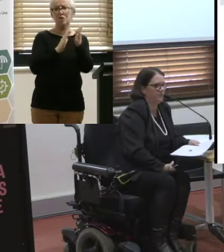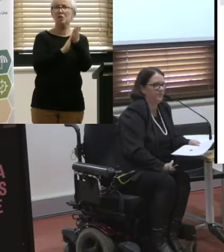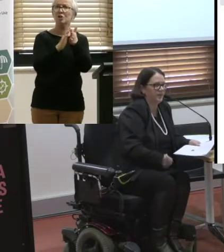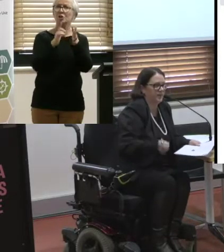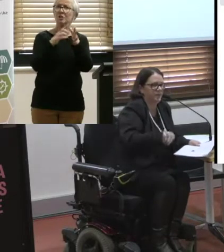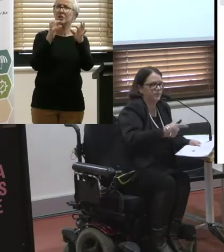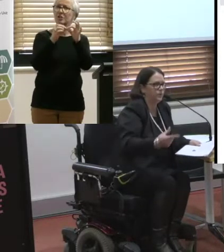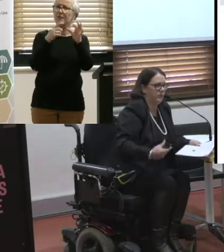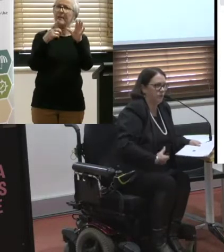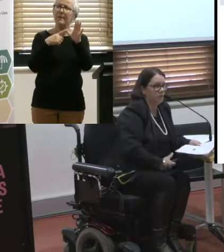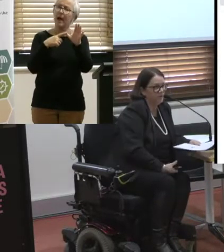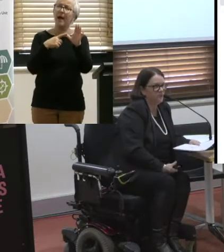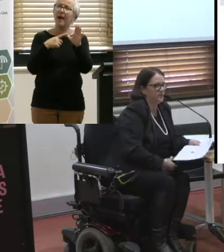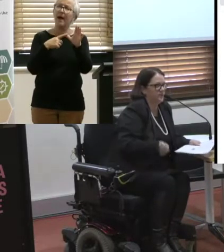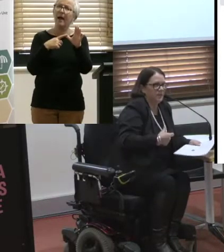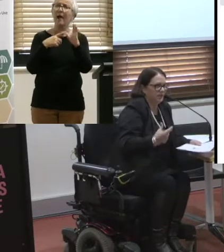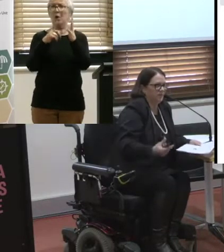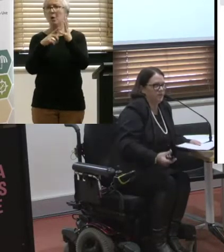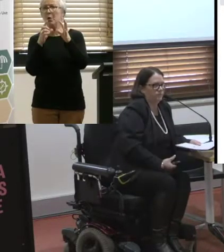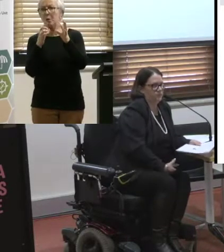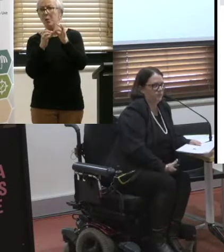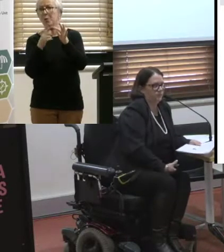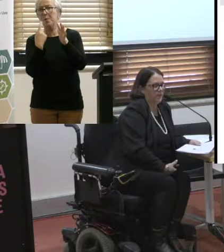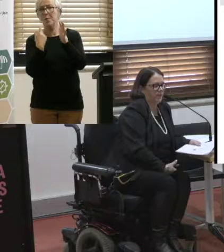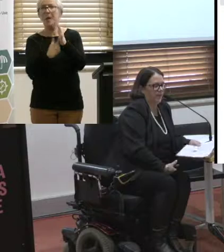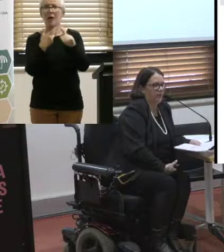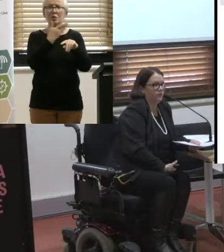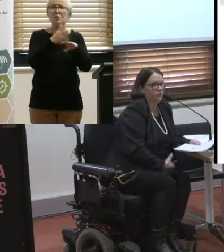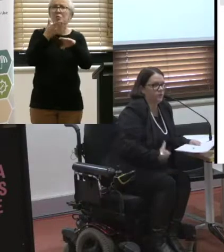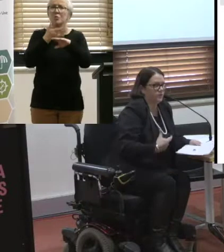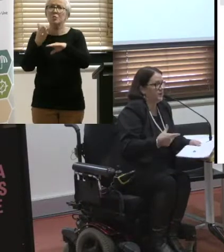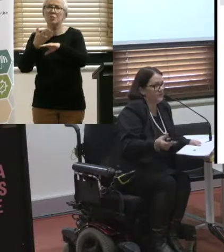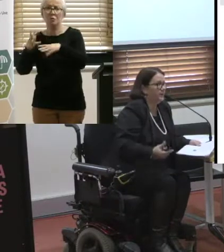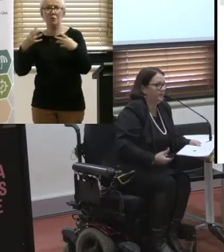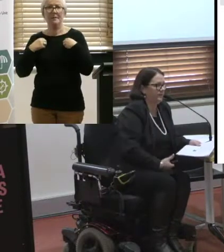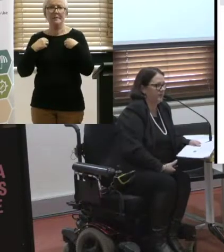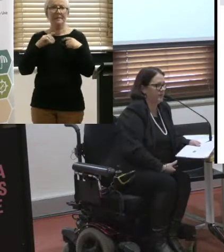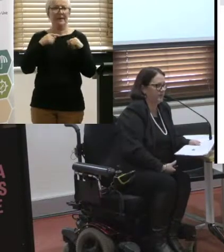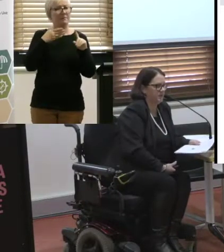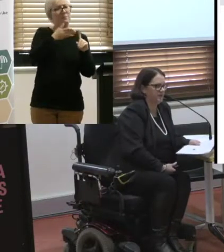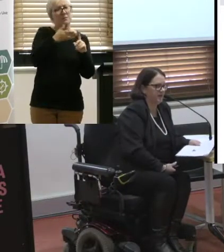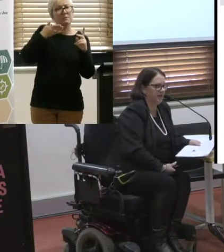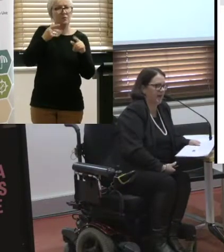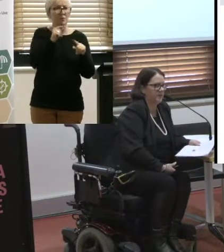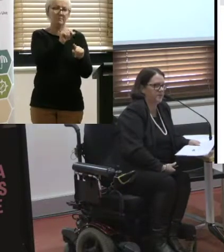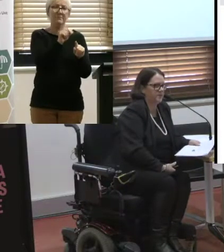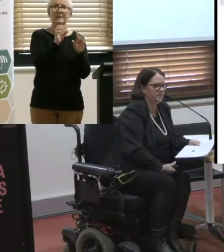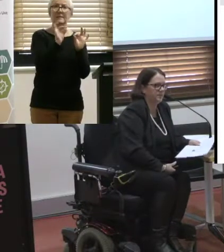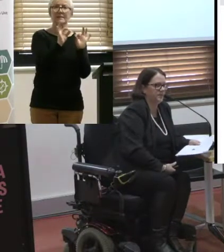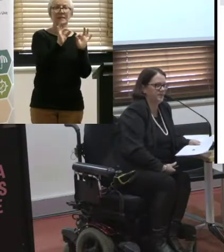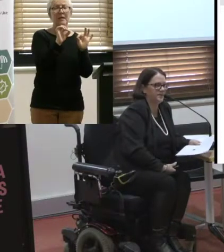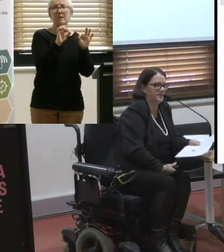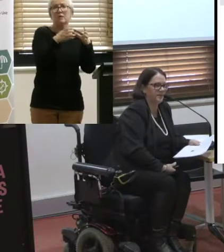we have, you people, Ubers that, you know, cater for certain demographics in our community and